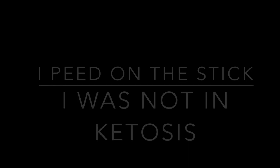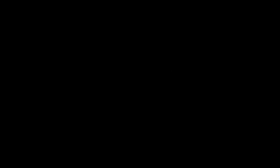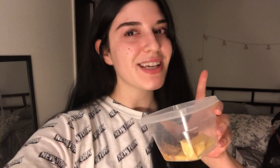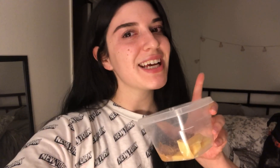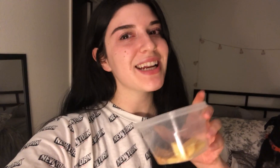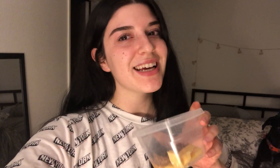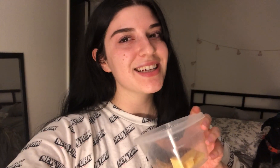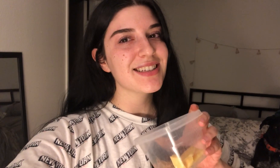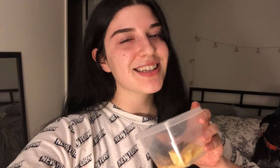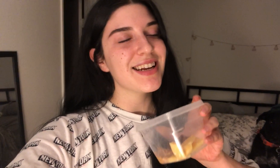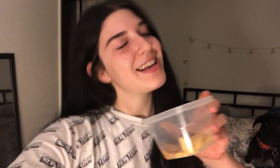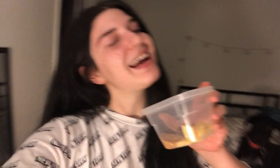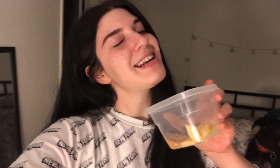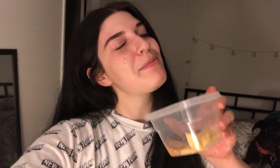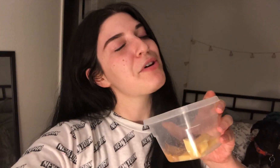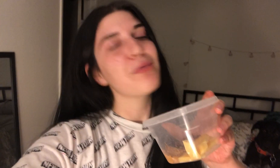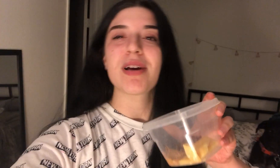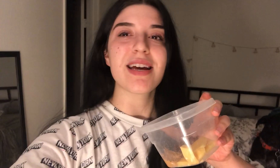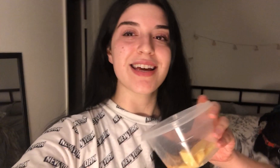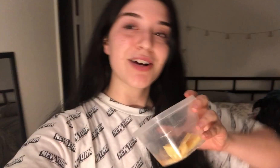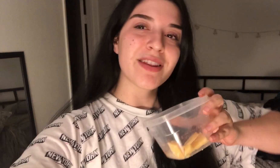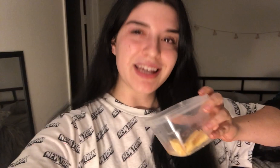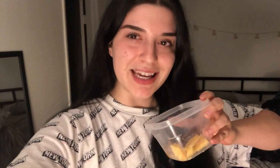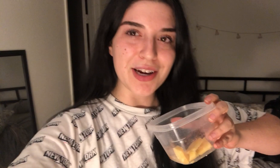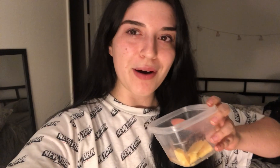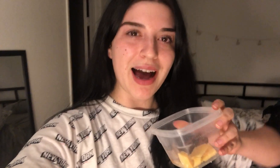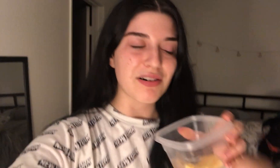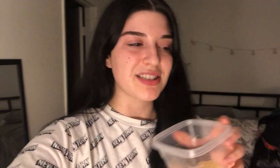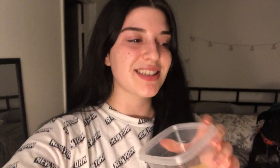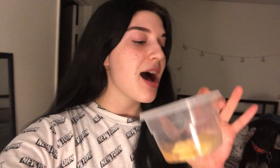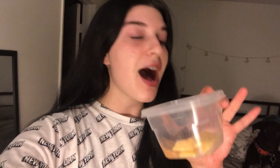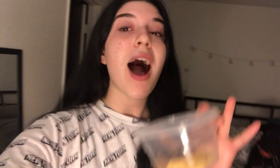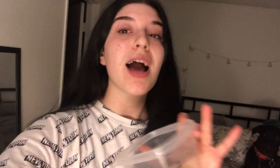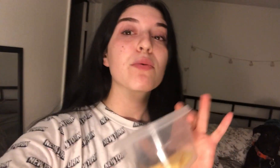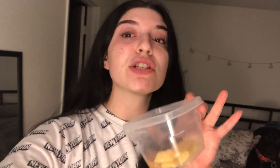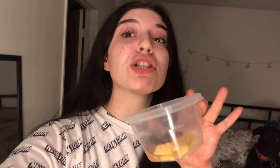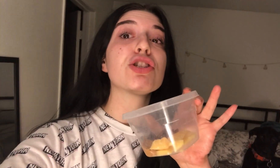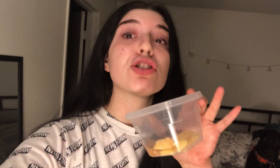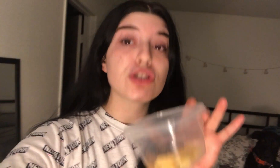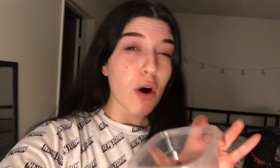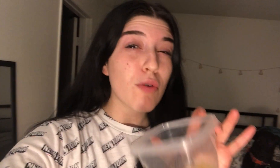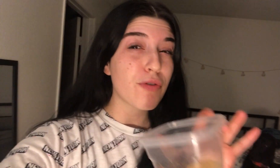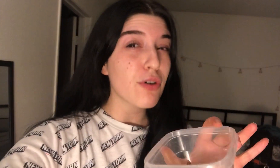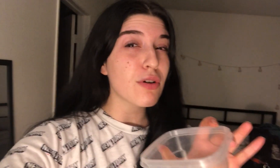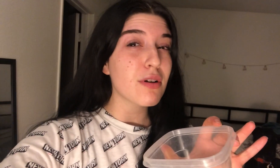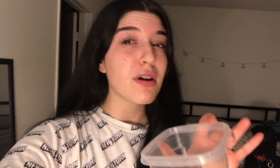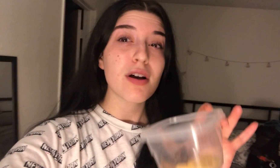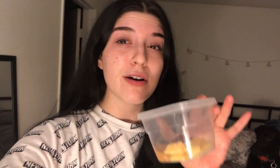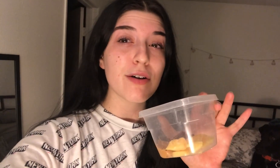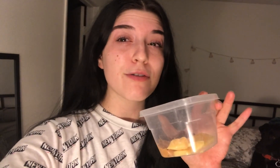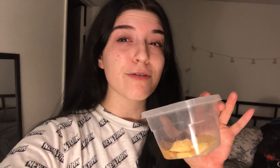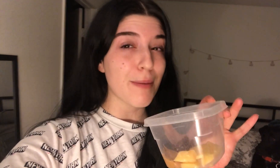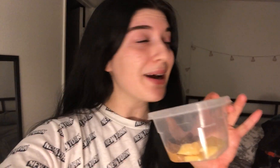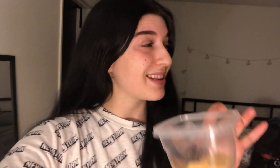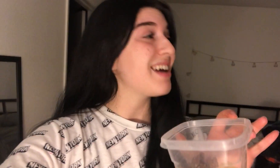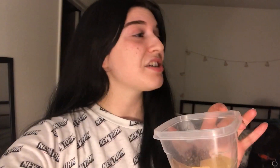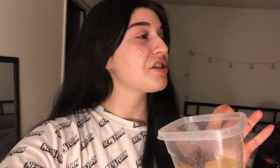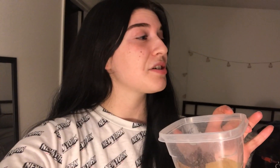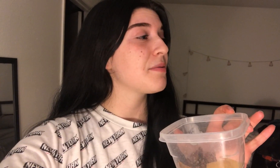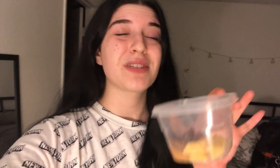It is night number three here in the keto house. I was so full from my lunch. It